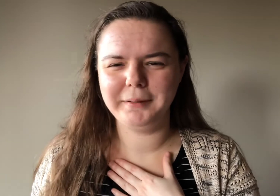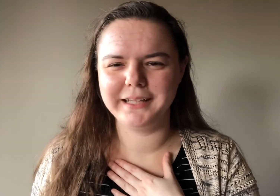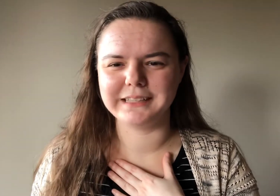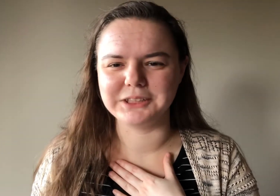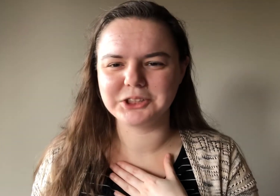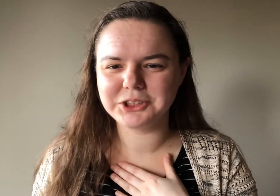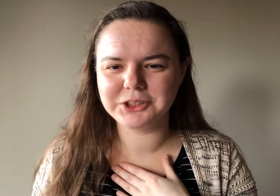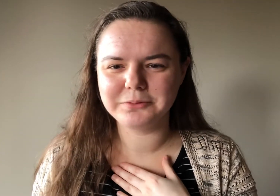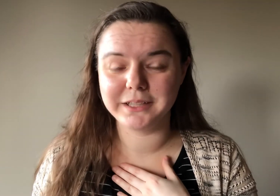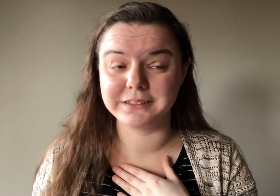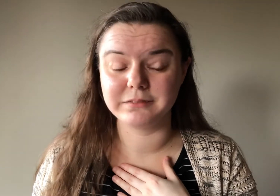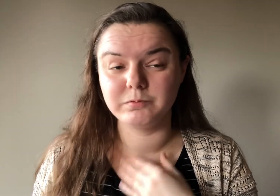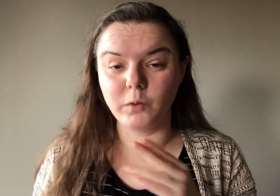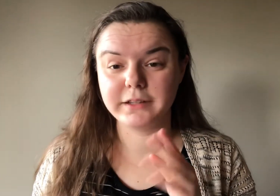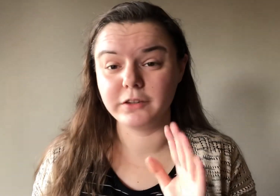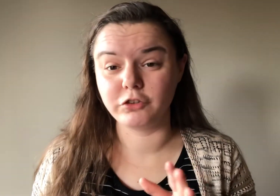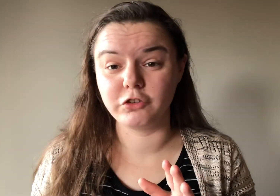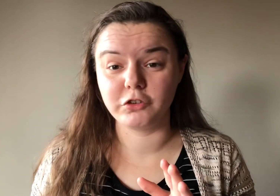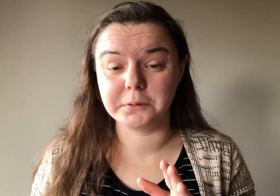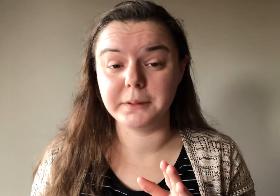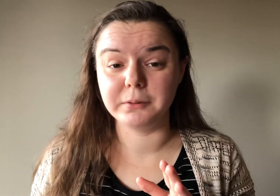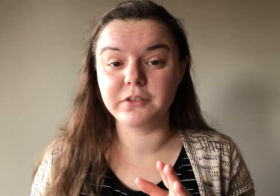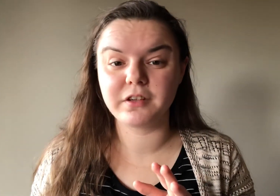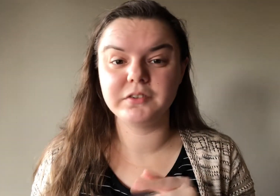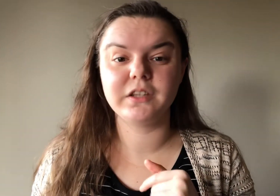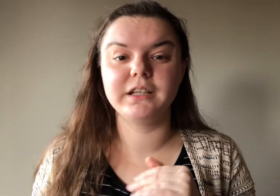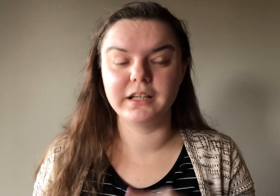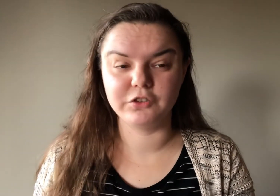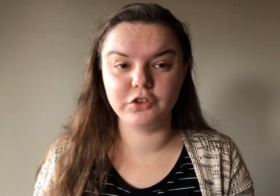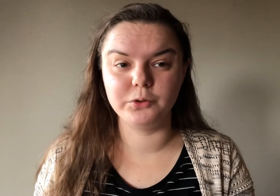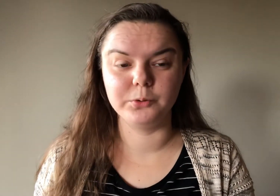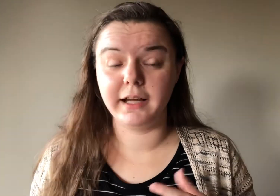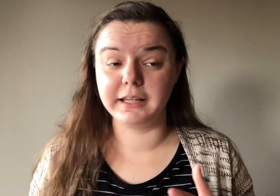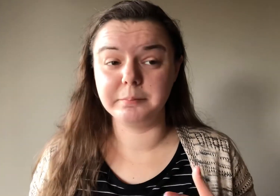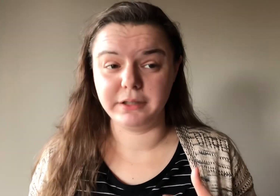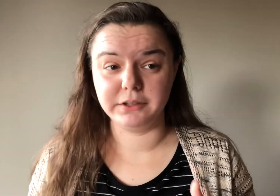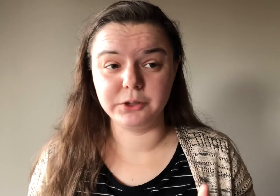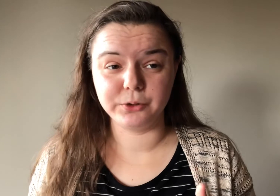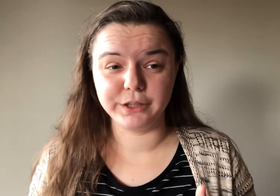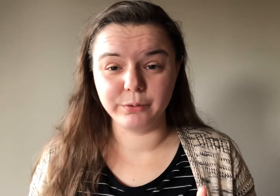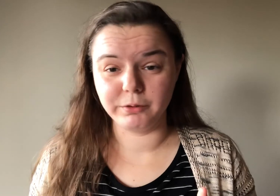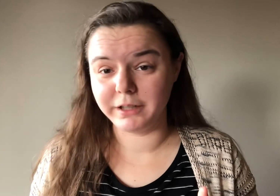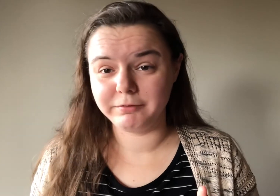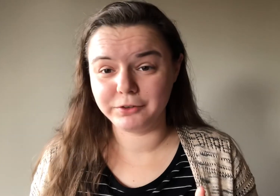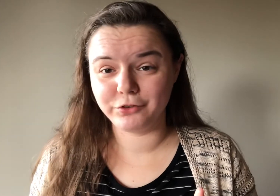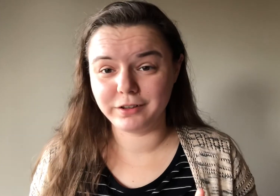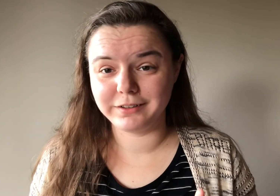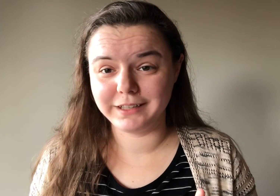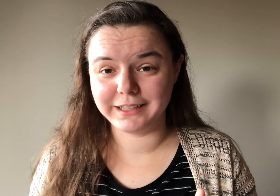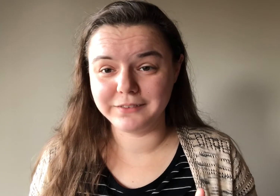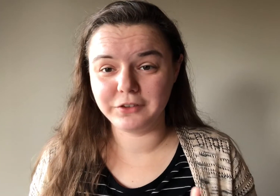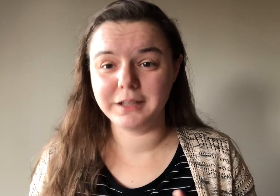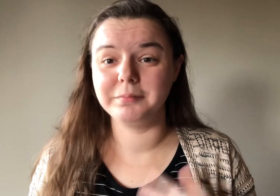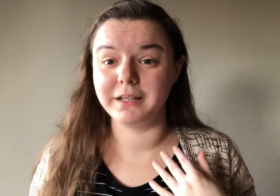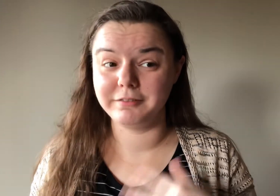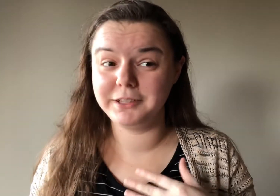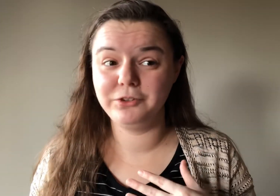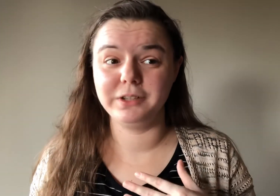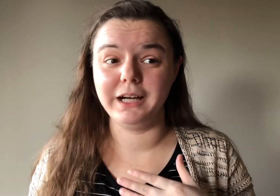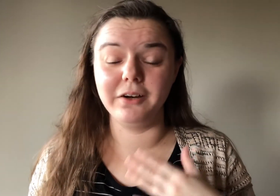pay attention to because, one, there's just so many people in Seventeen, and two, I, like, barely knew who they were when I first started getting into them, but I definitely do now,